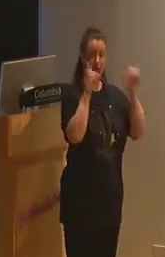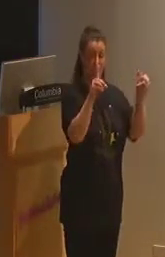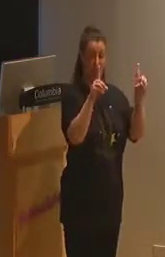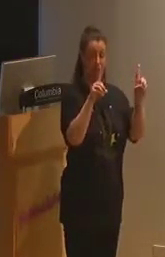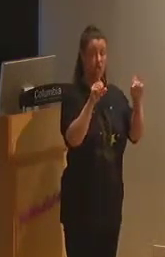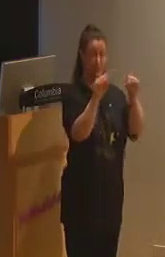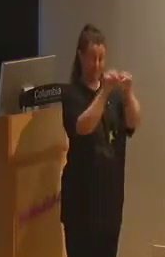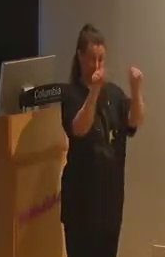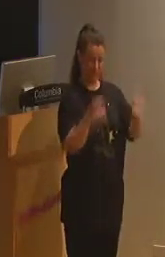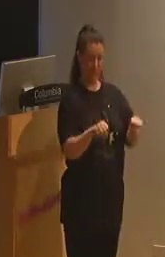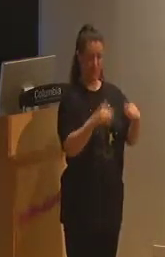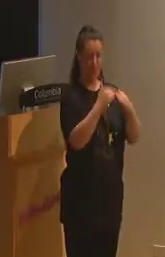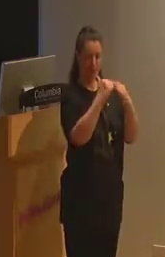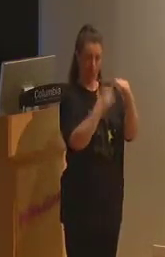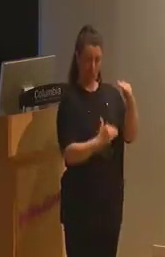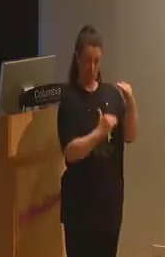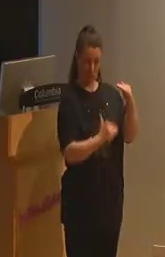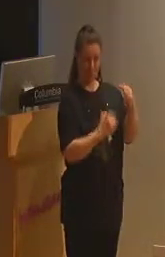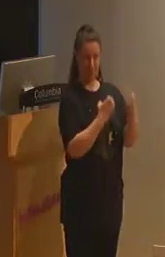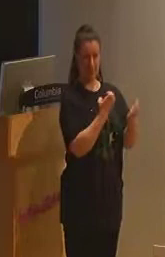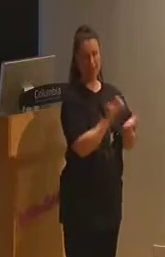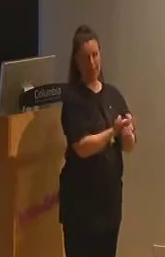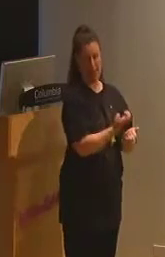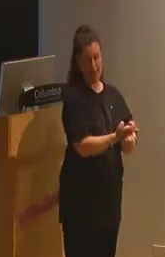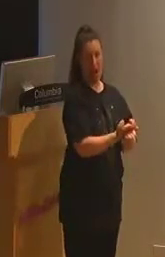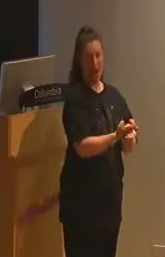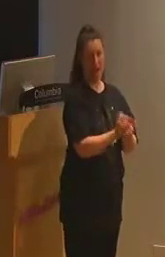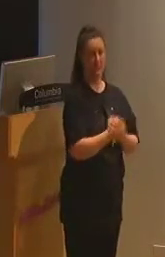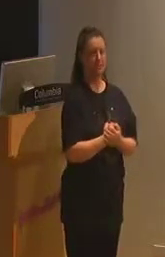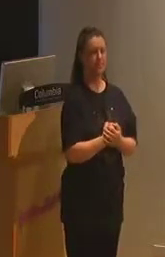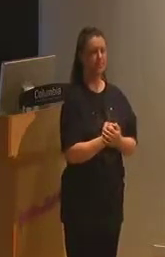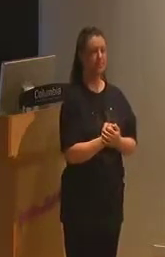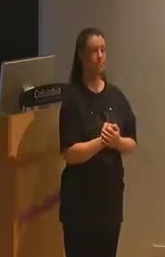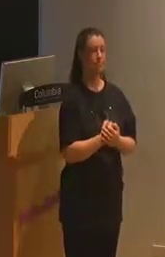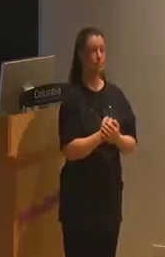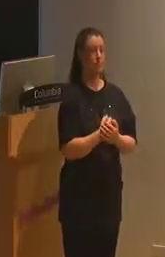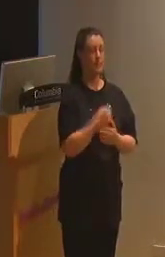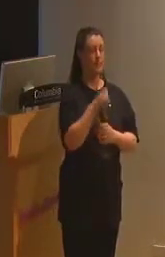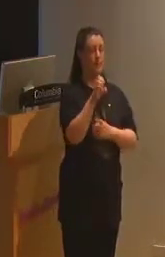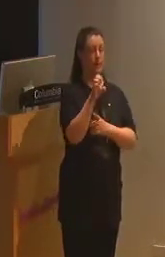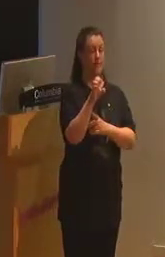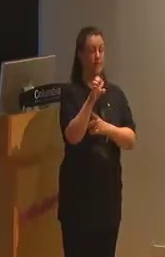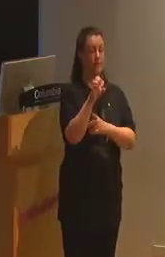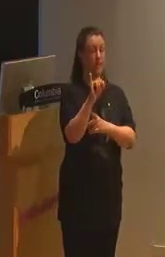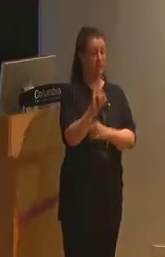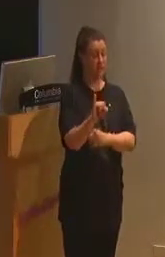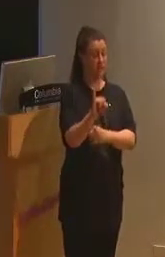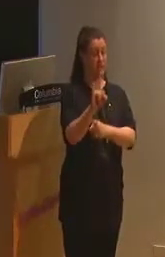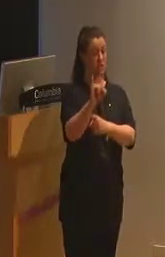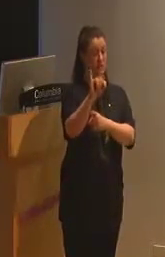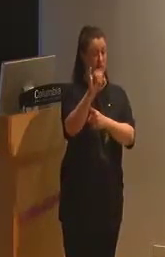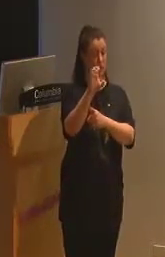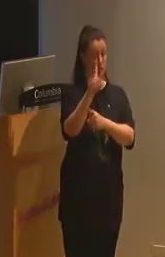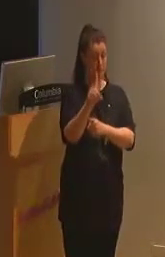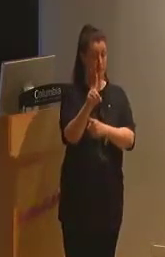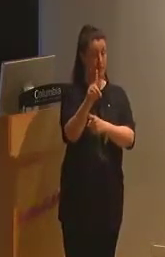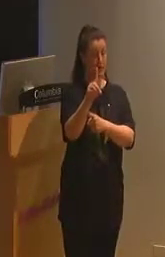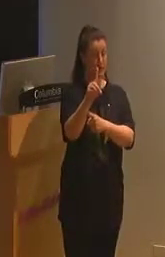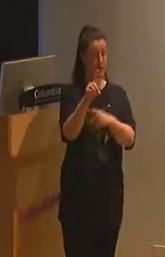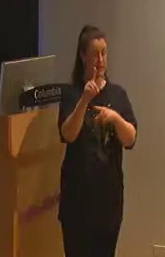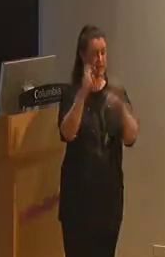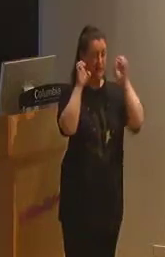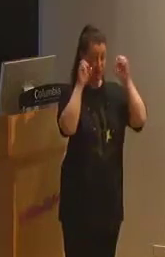commodity status. In particular, the Individuals with Disabilities Education Act of 2004 exemplifies these neoliberal